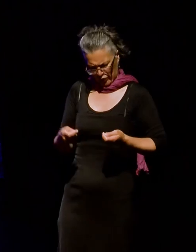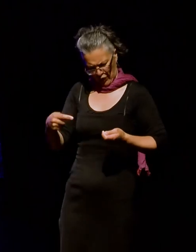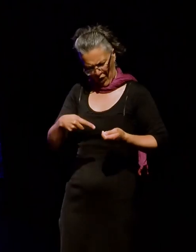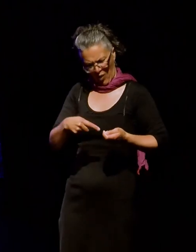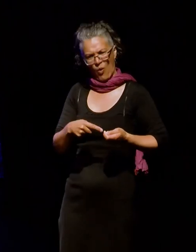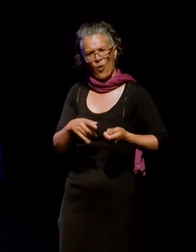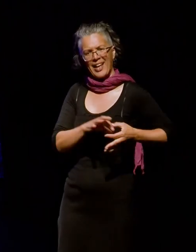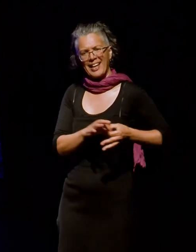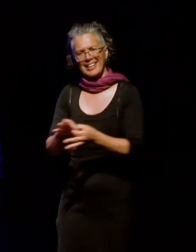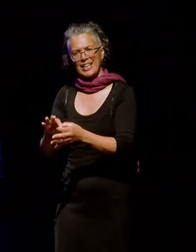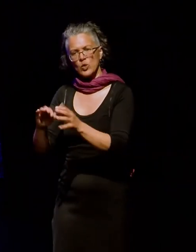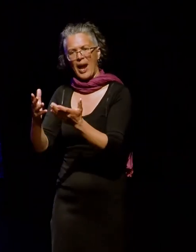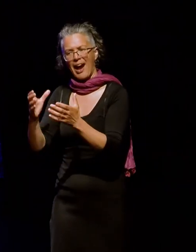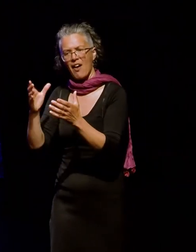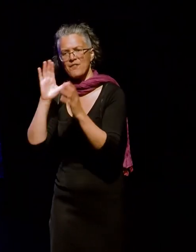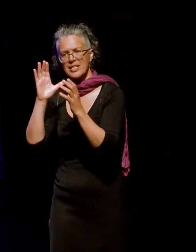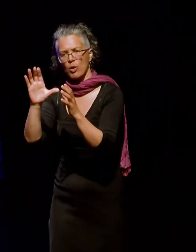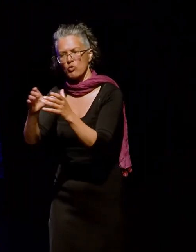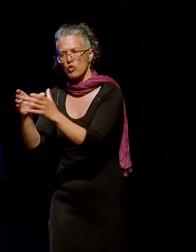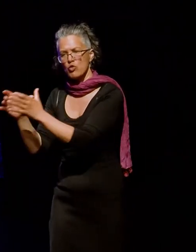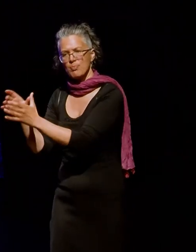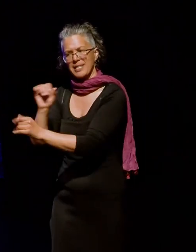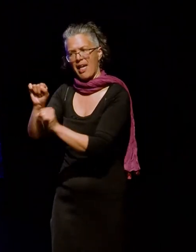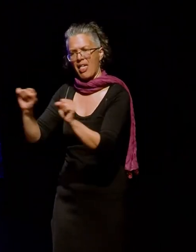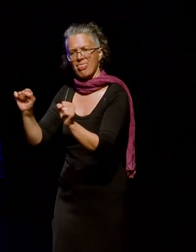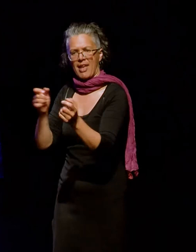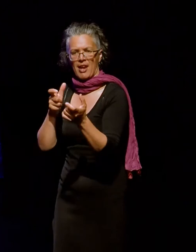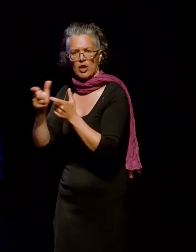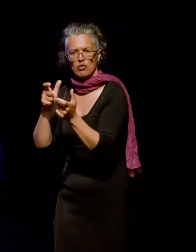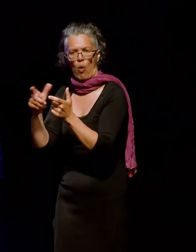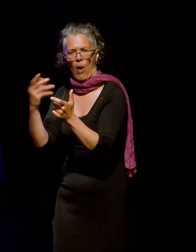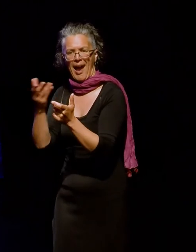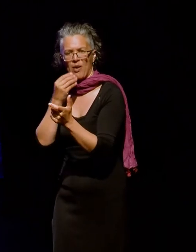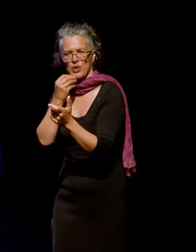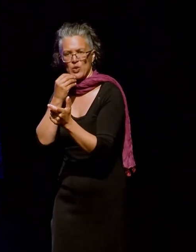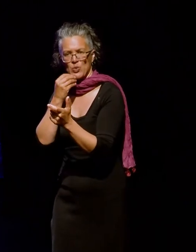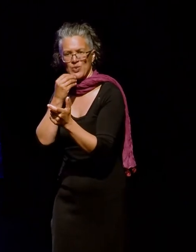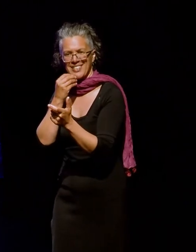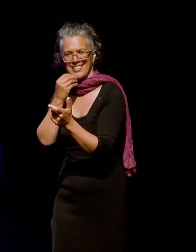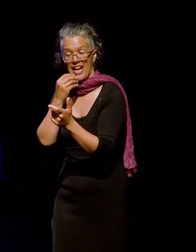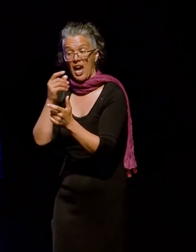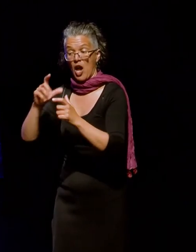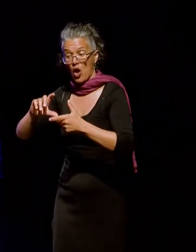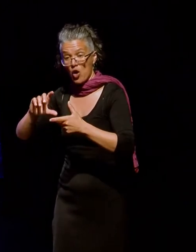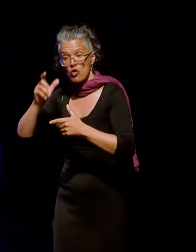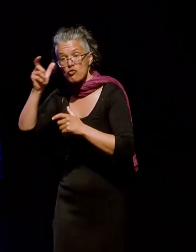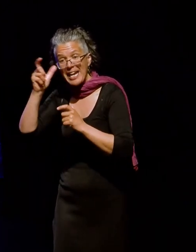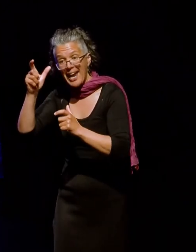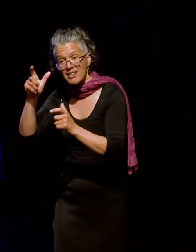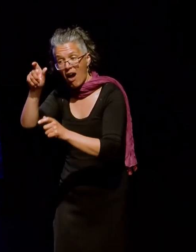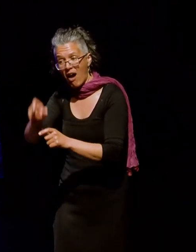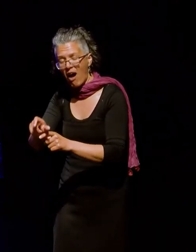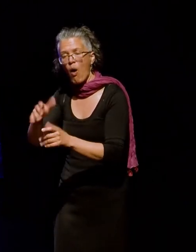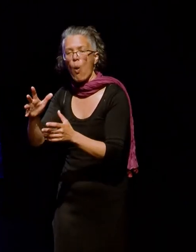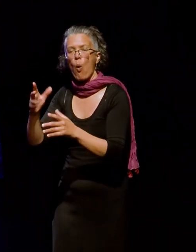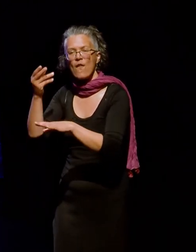in how Facebook groups are formed and controlled by the users themselves. It is the creator or founder or administrator of a group